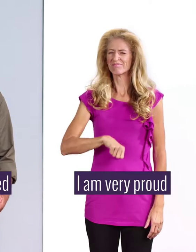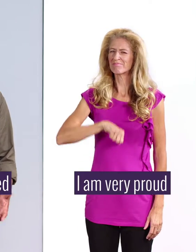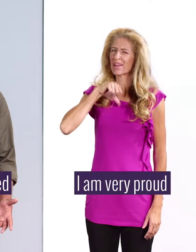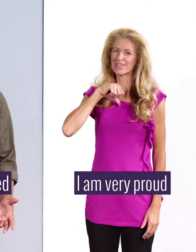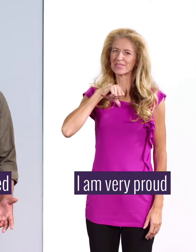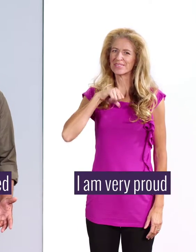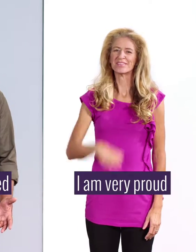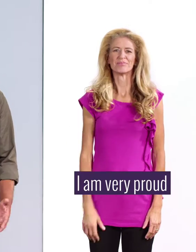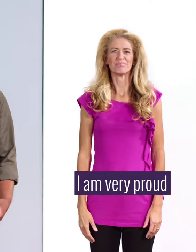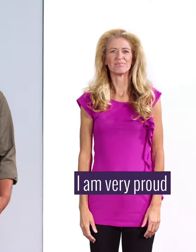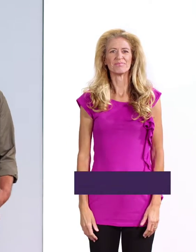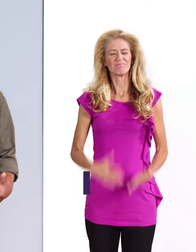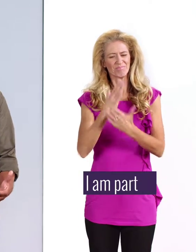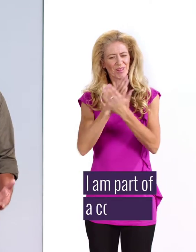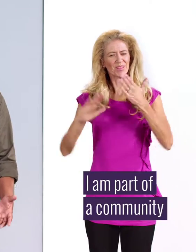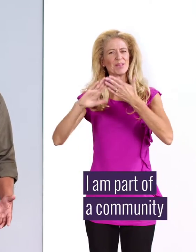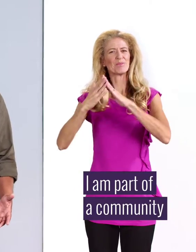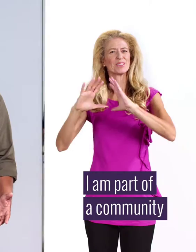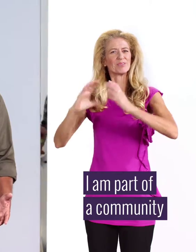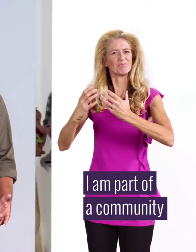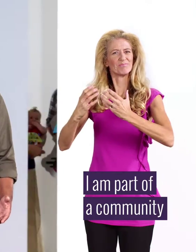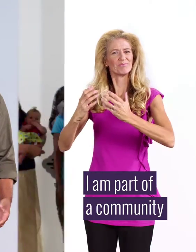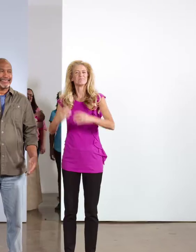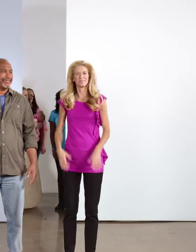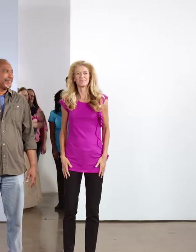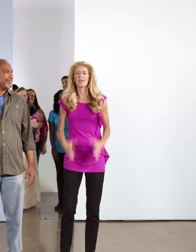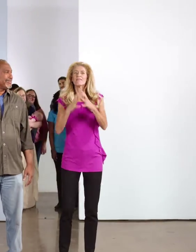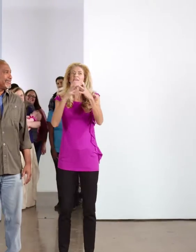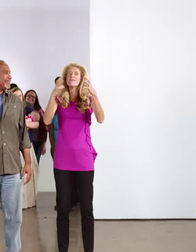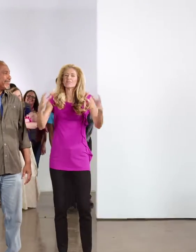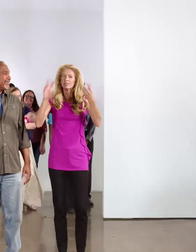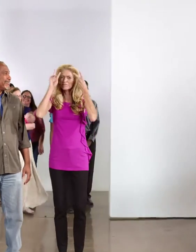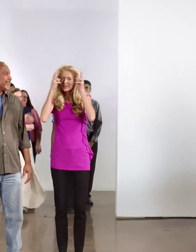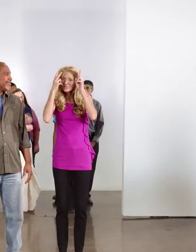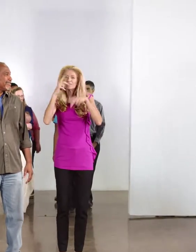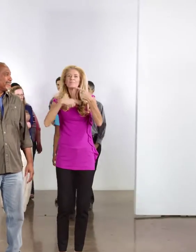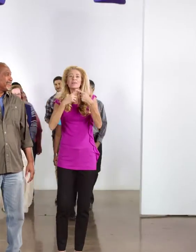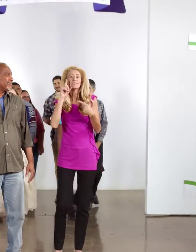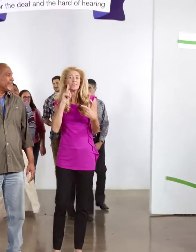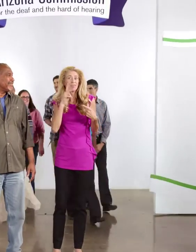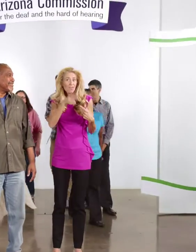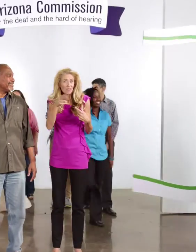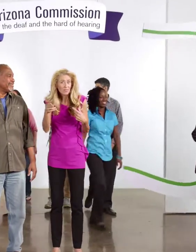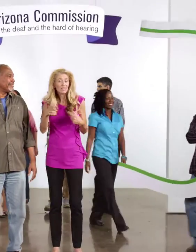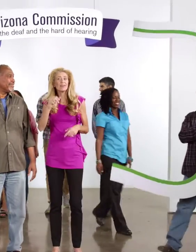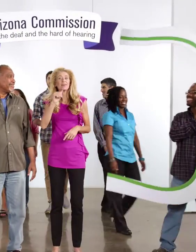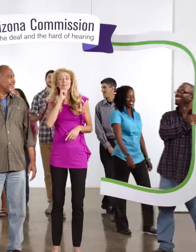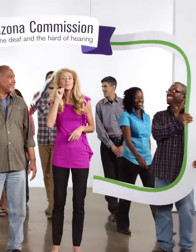embarrassed. I feel isolated. There are a lot of misunderstandings when it comes to the deaf and hard of hearing.